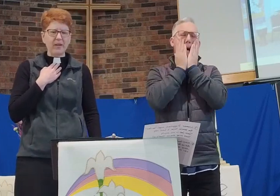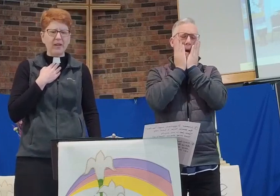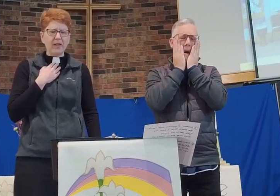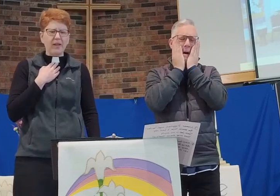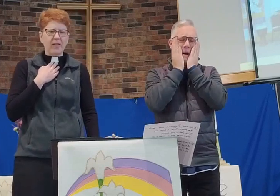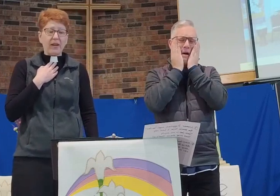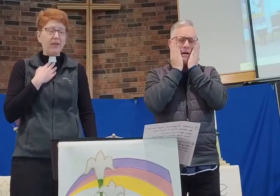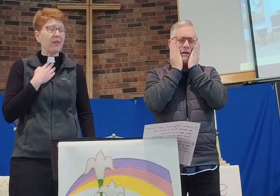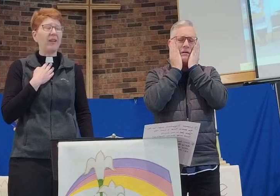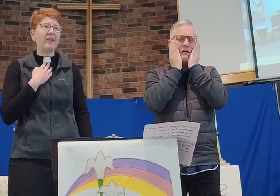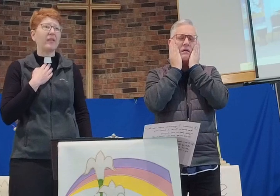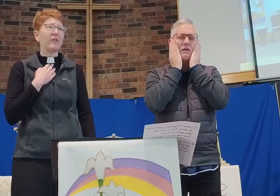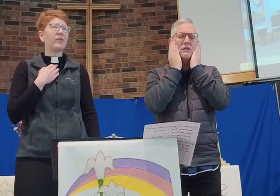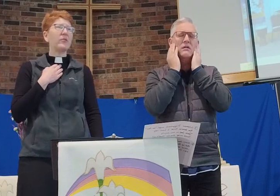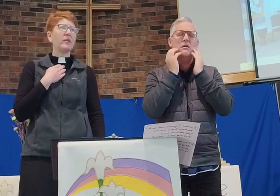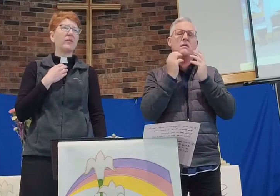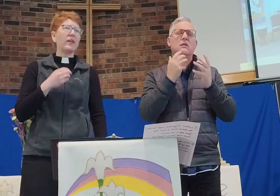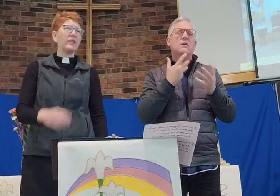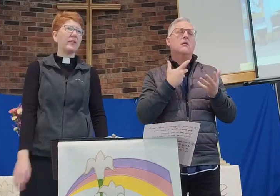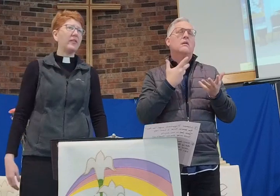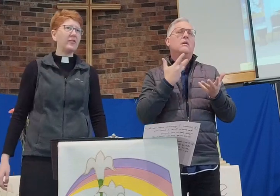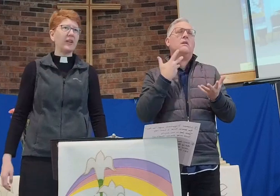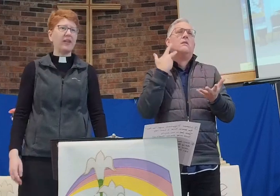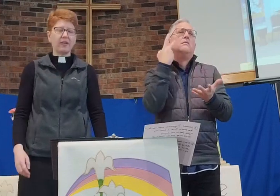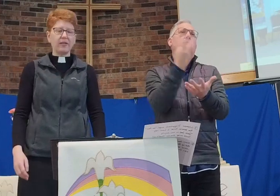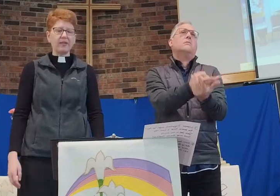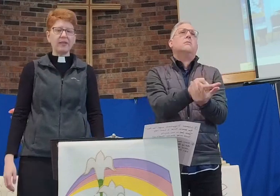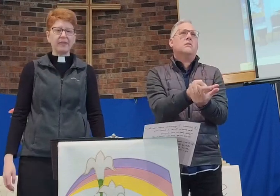I cried until I was too exhausted to shed another tear.